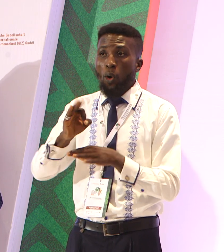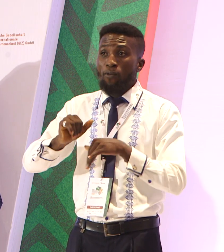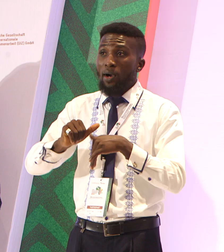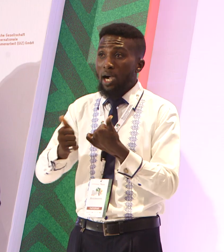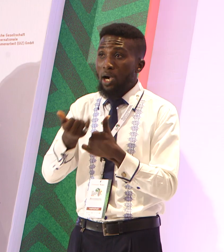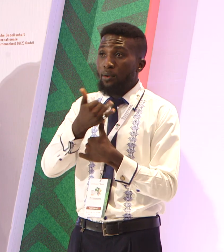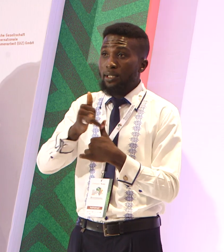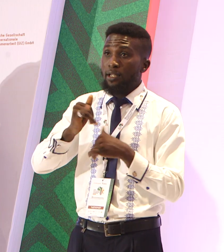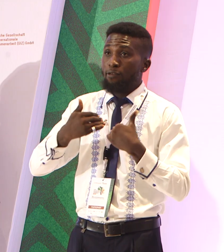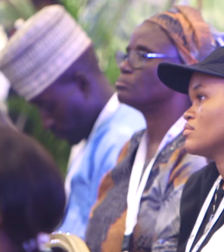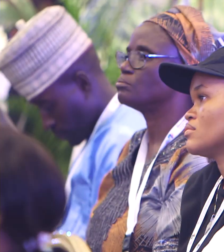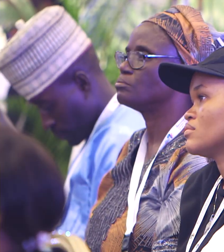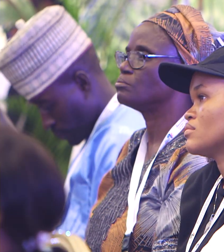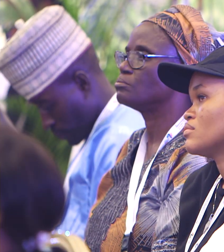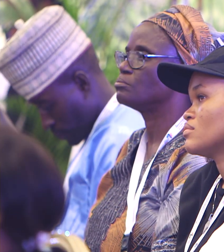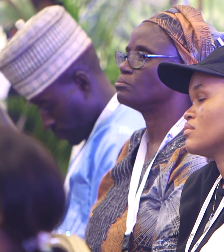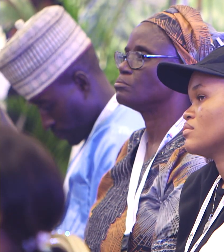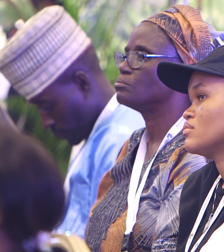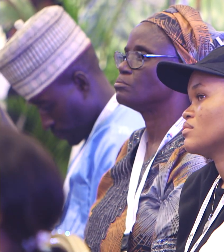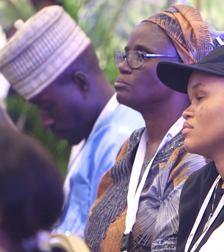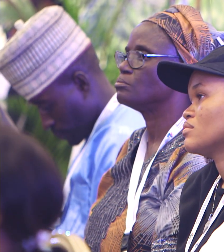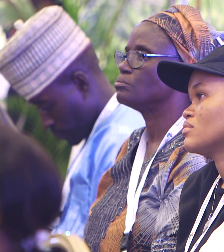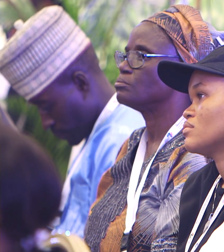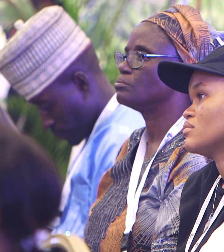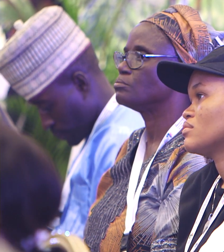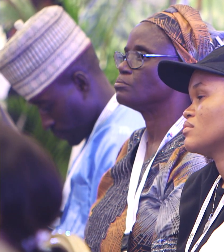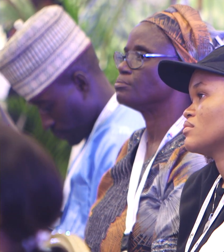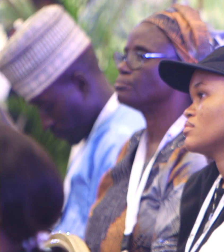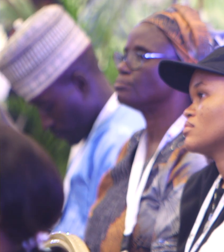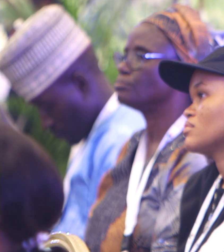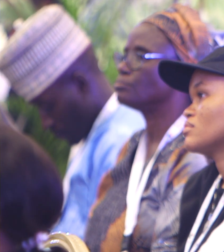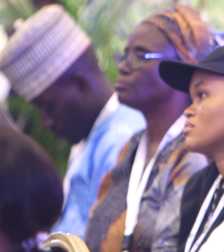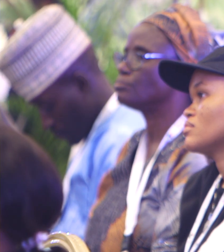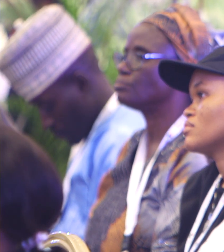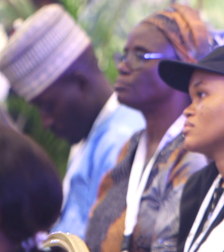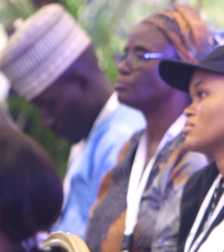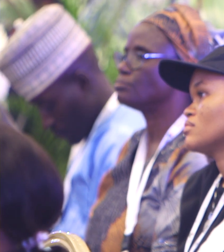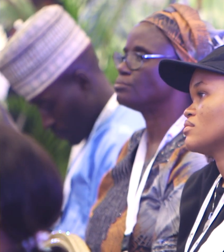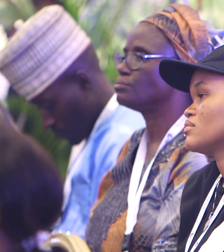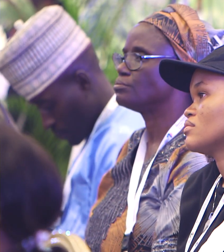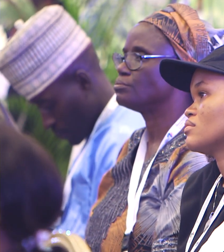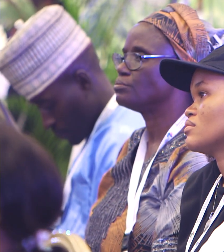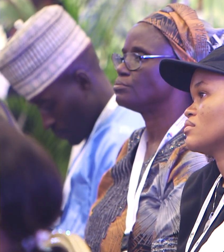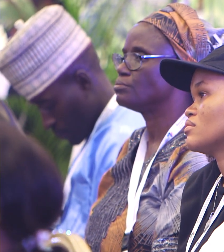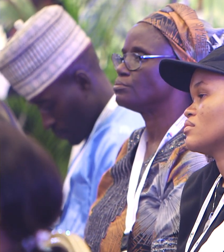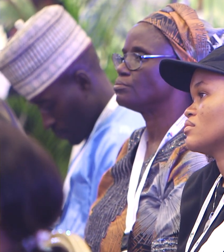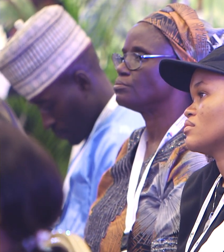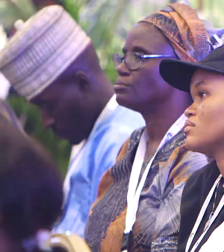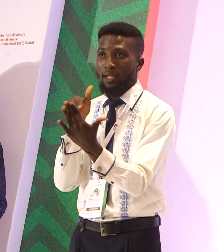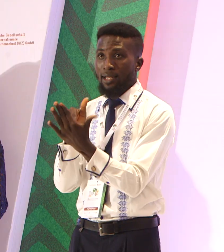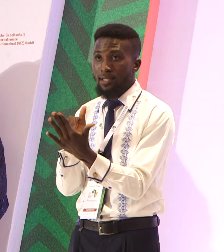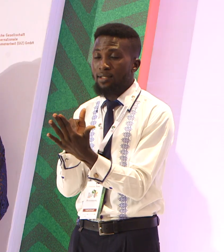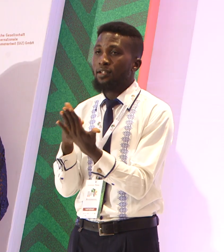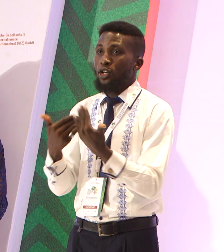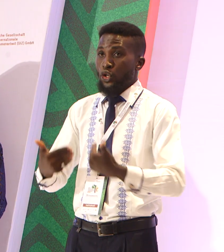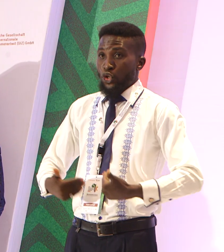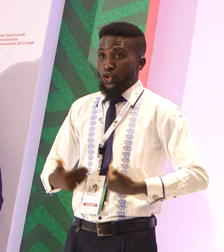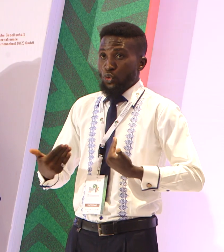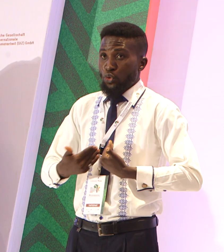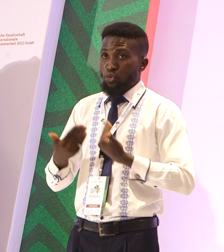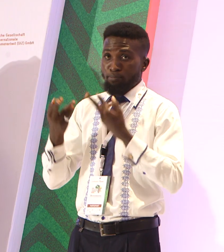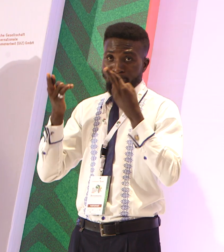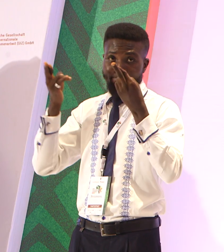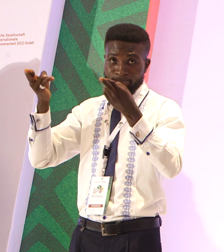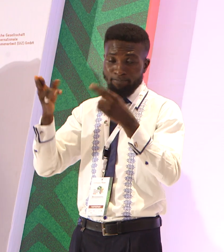use cluster farming to support the fight against youth restiveness with a key